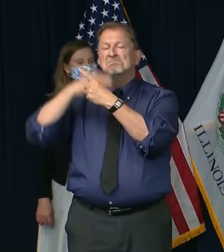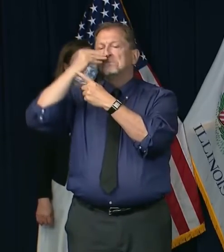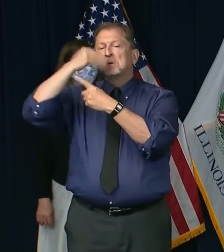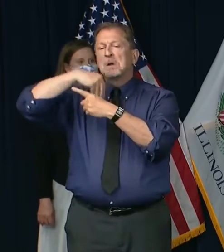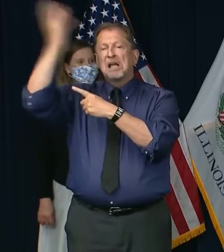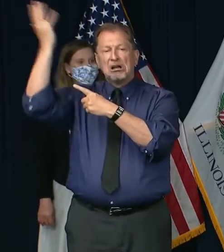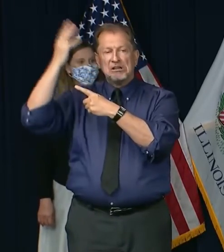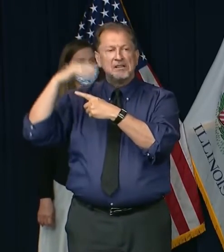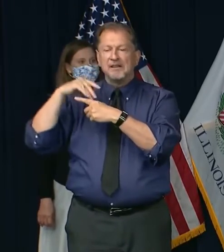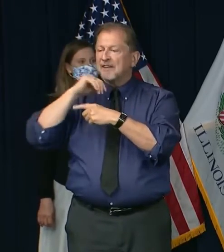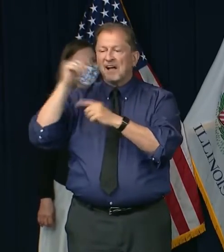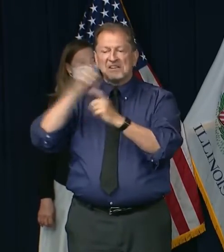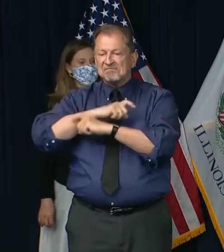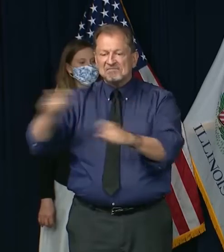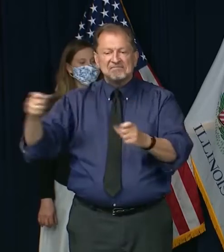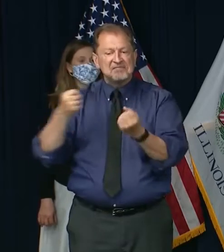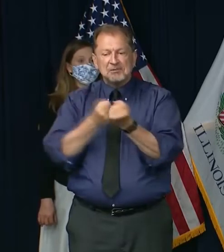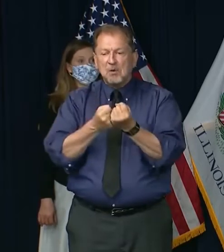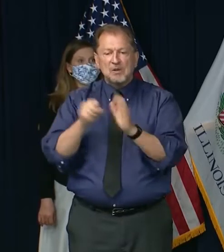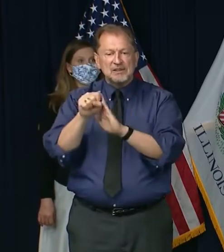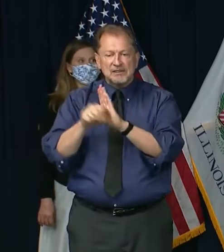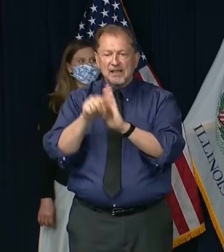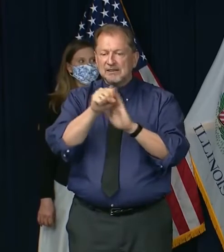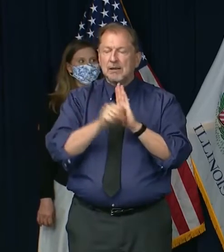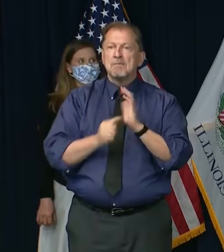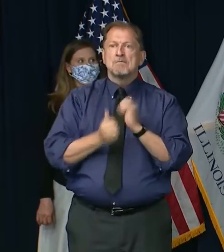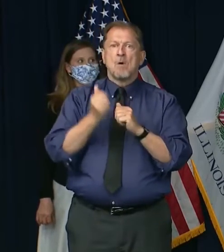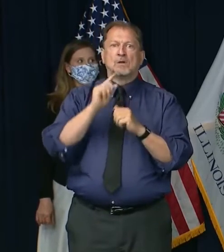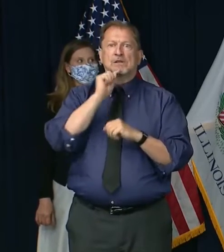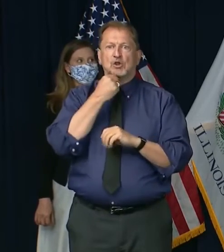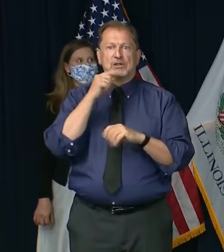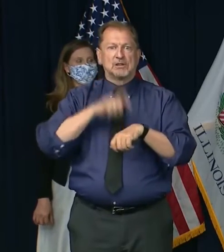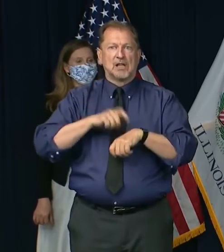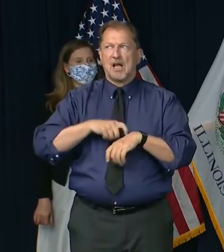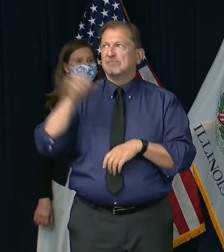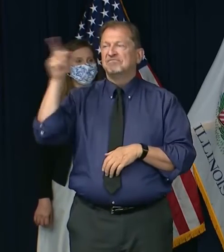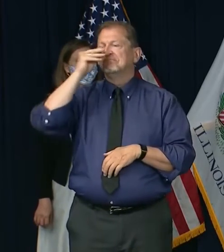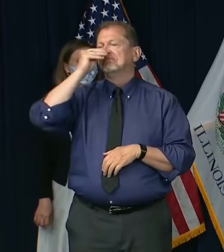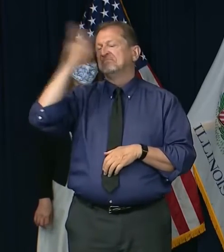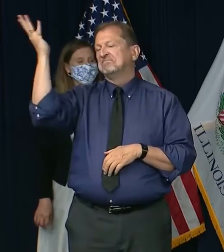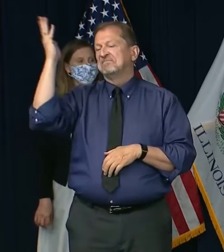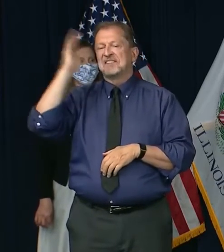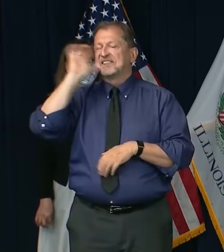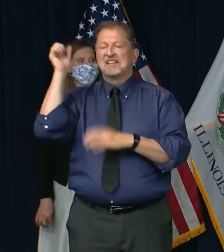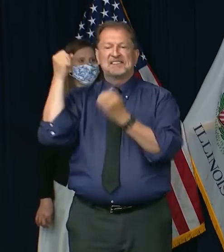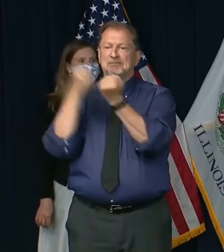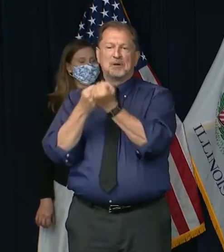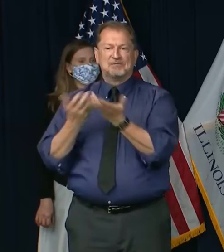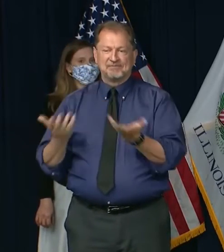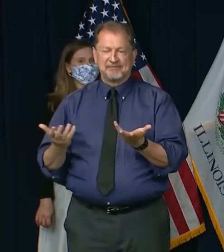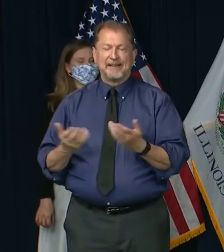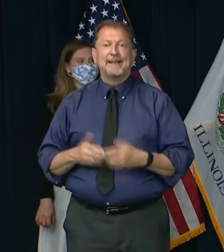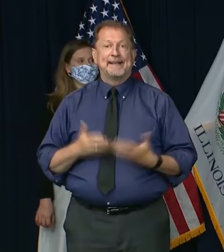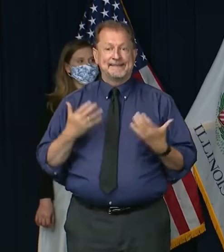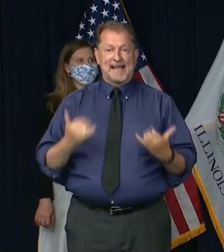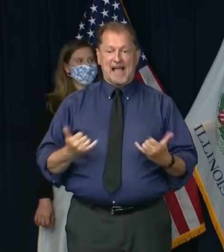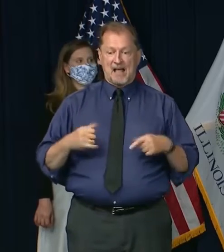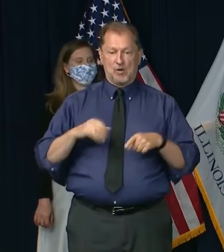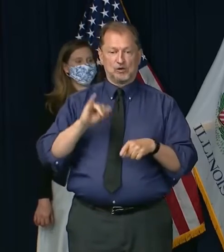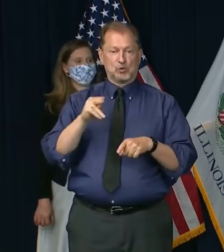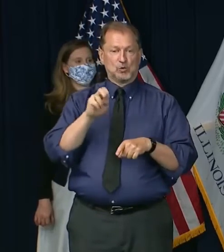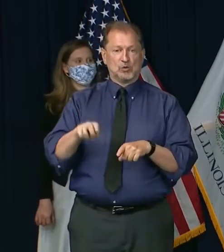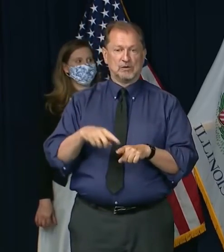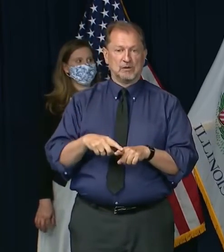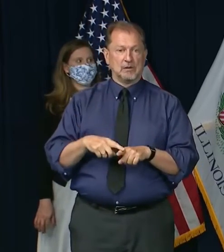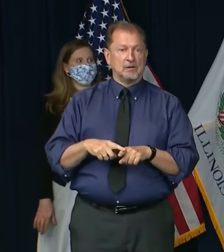delivering on what states needed at the most critical time during this pandemic. And now, you know, here we are in June. We'd